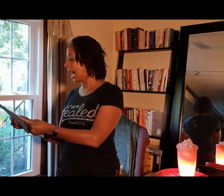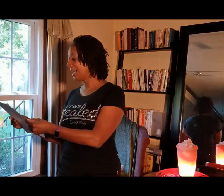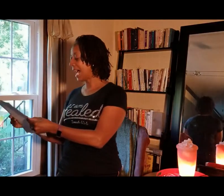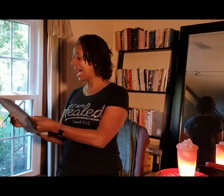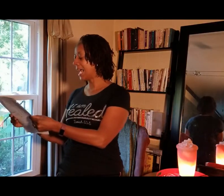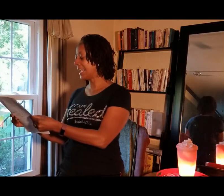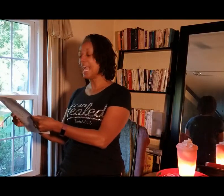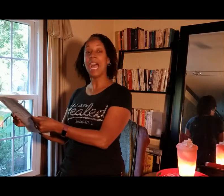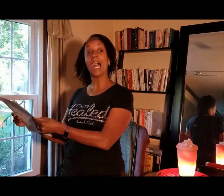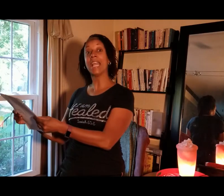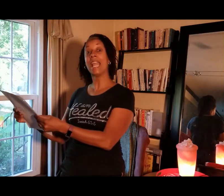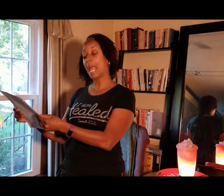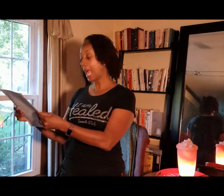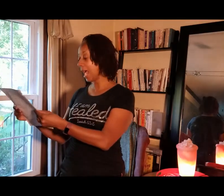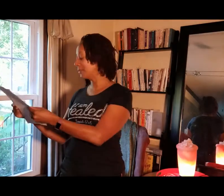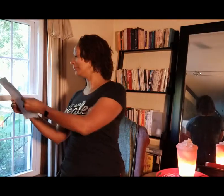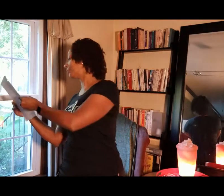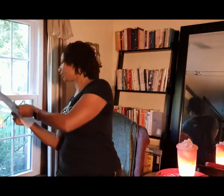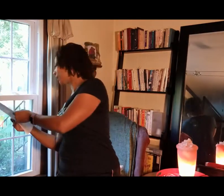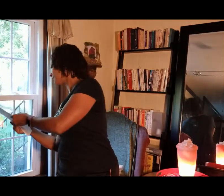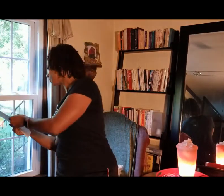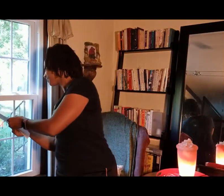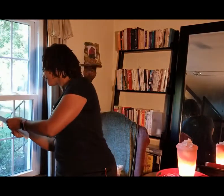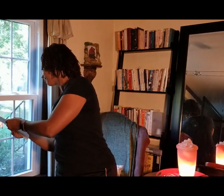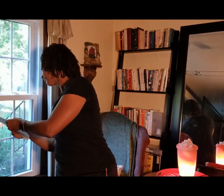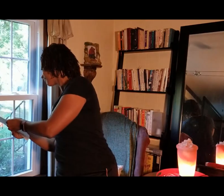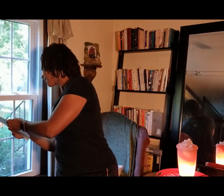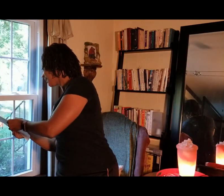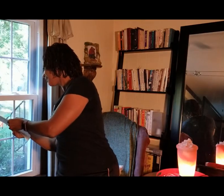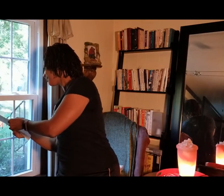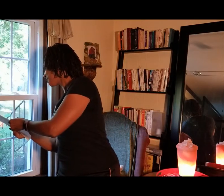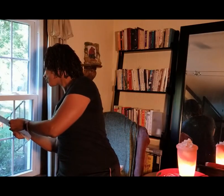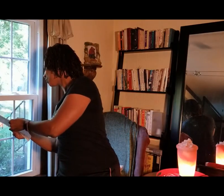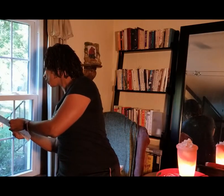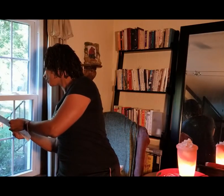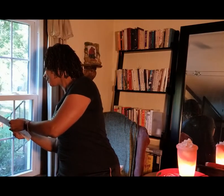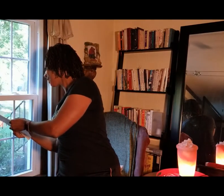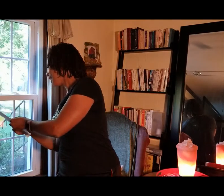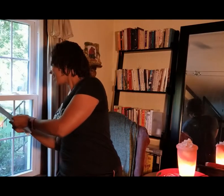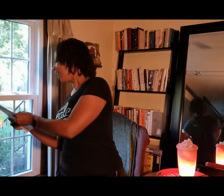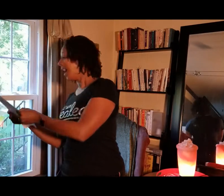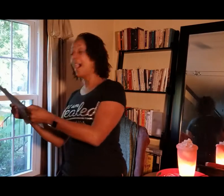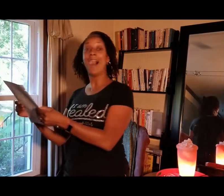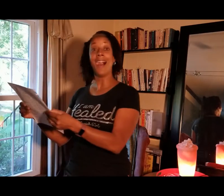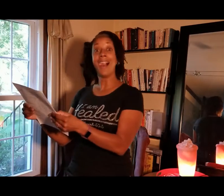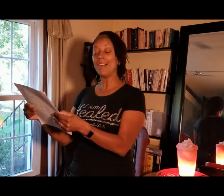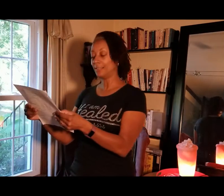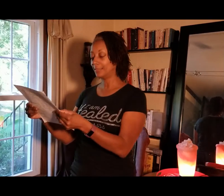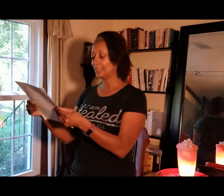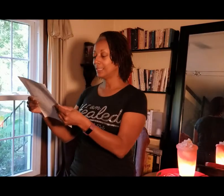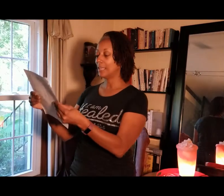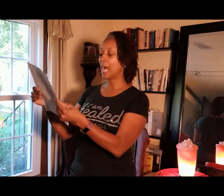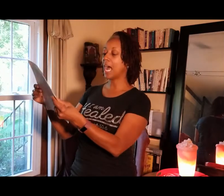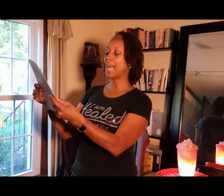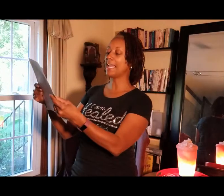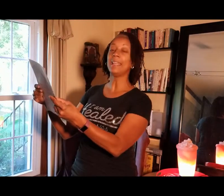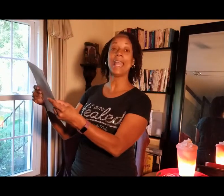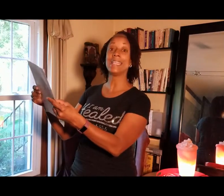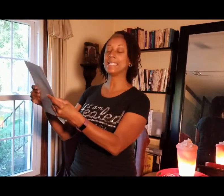Ah, I, I, shucks. There's a song. Ah, I, A-E